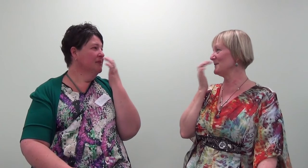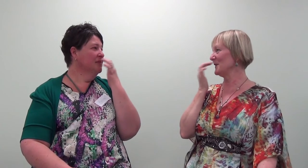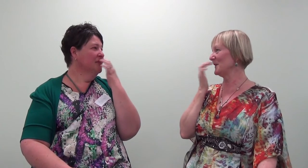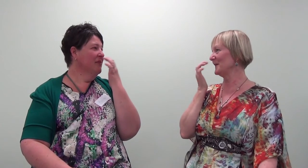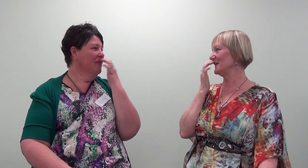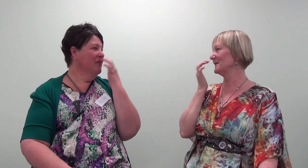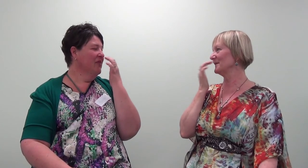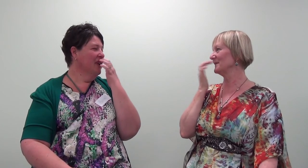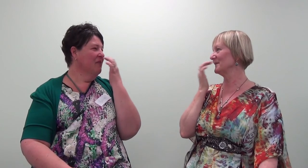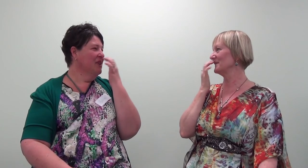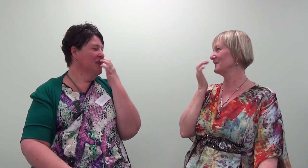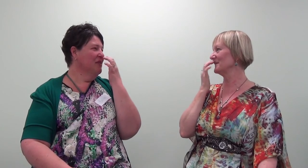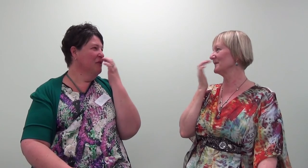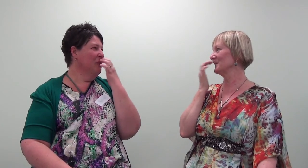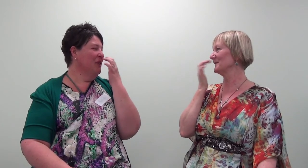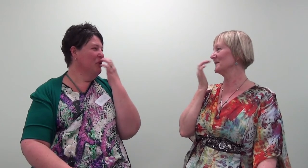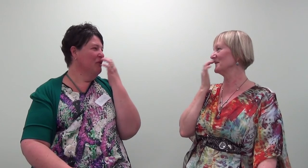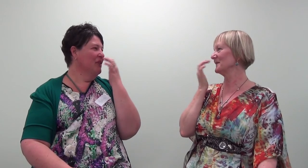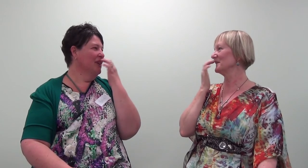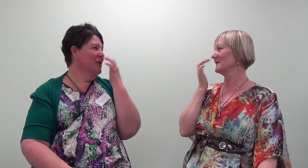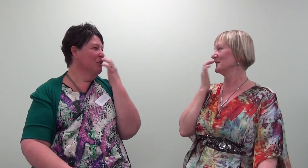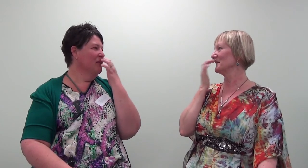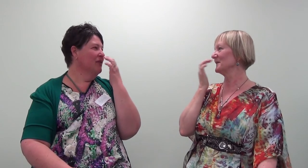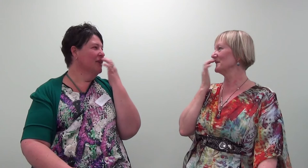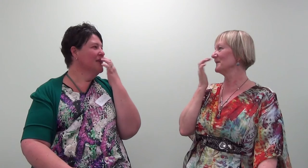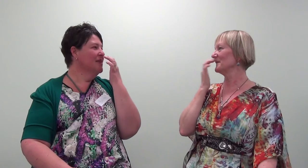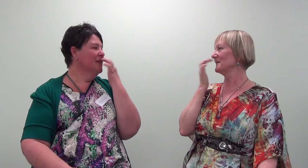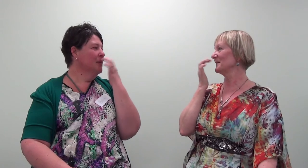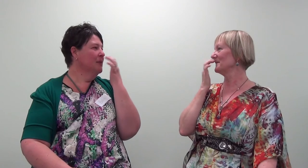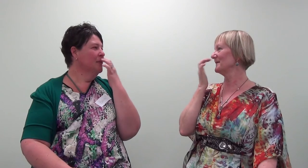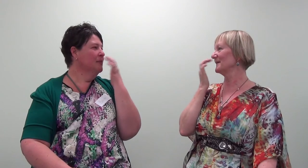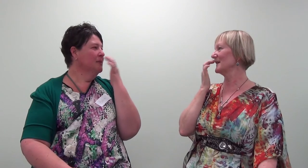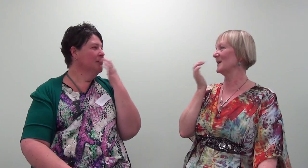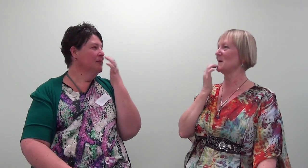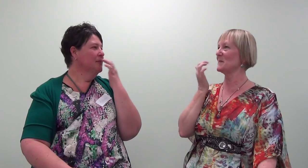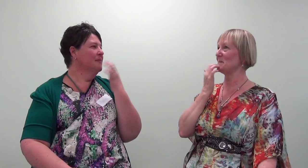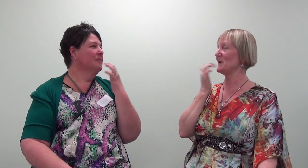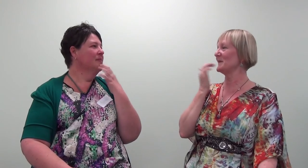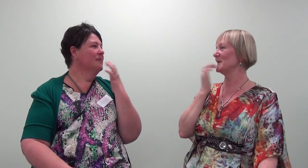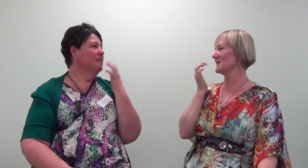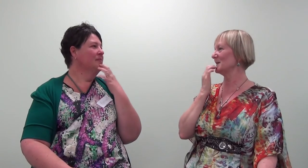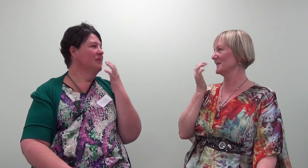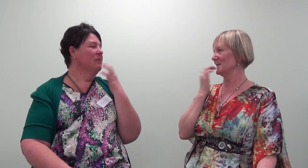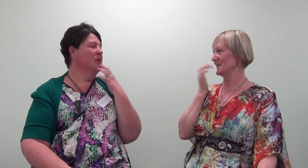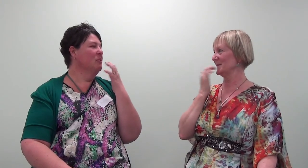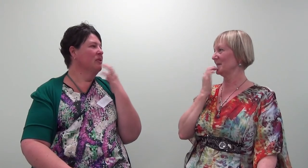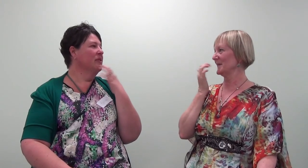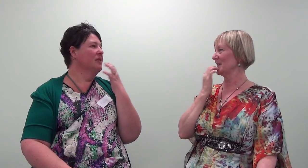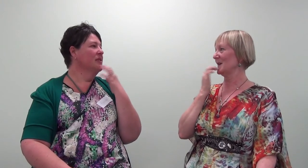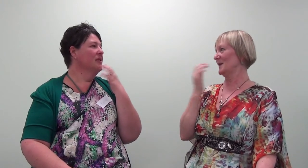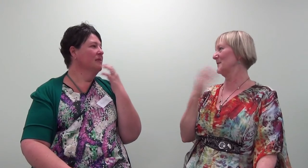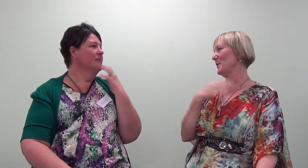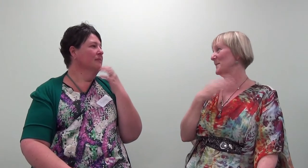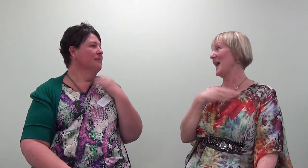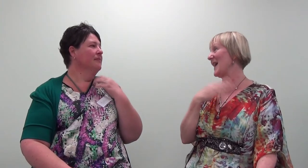I'm not perfect. I'm not that